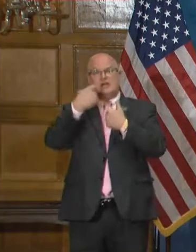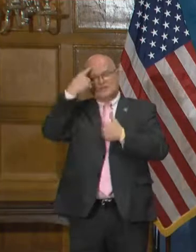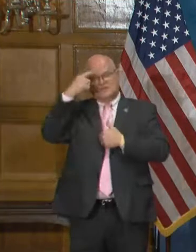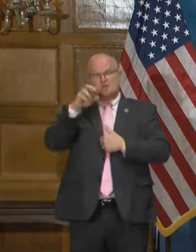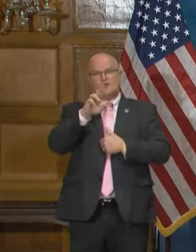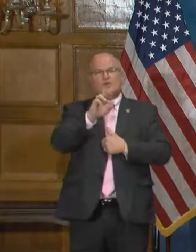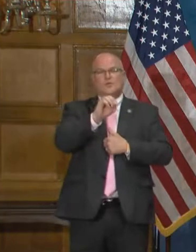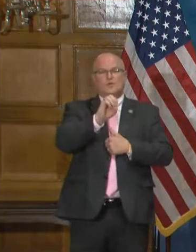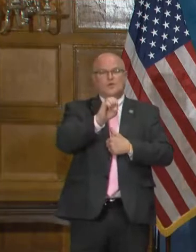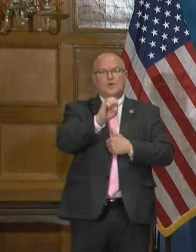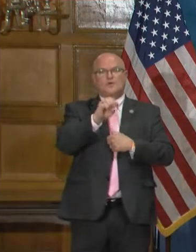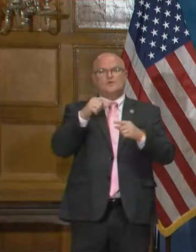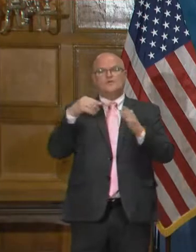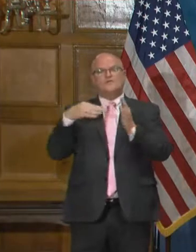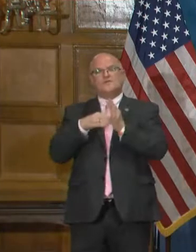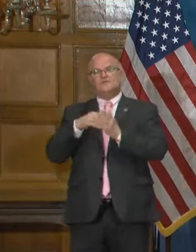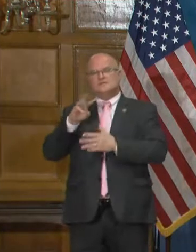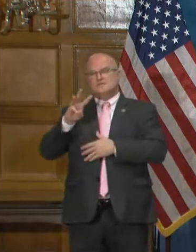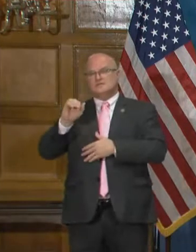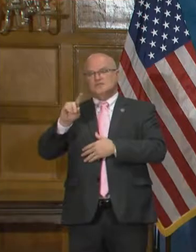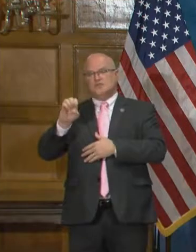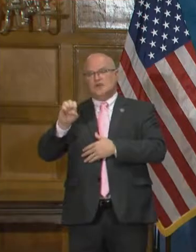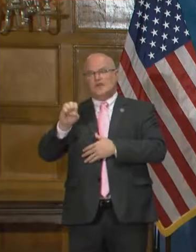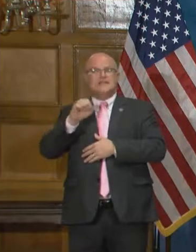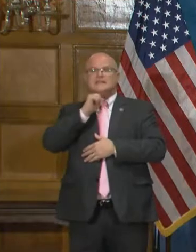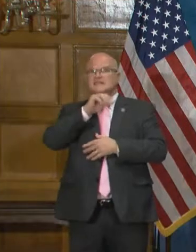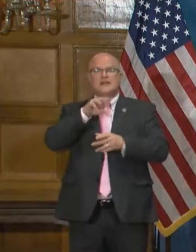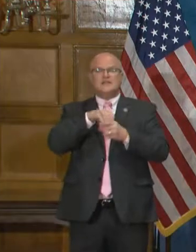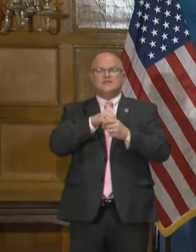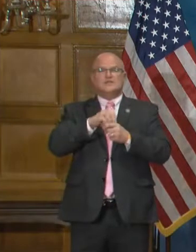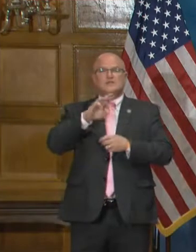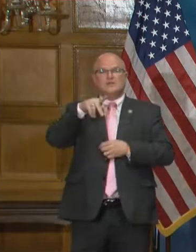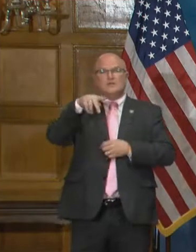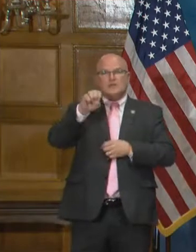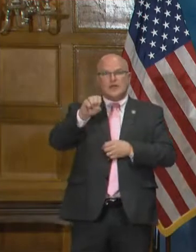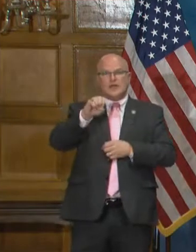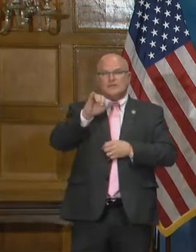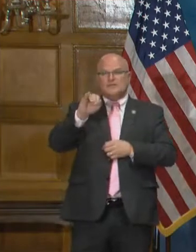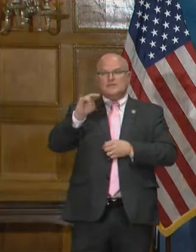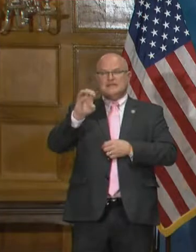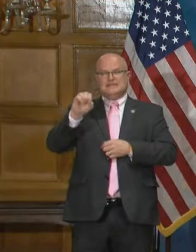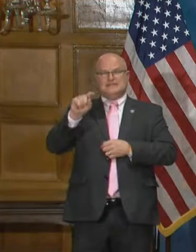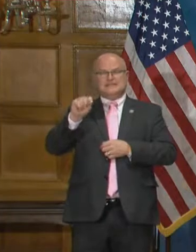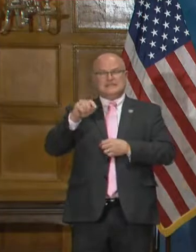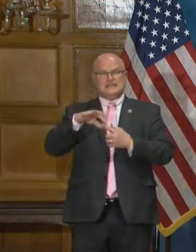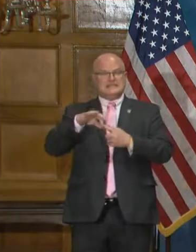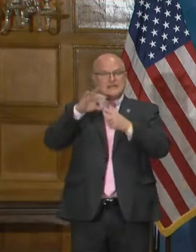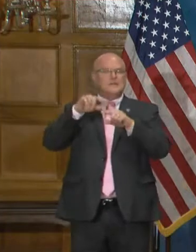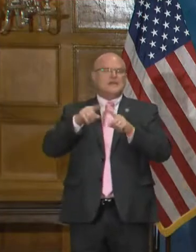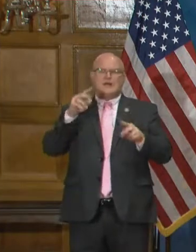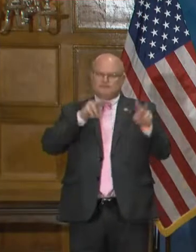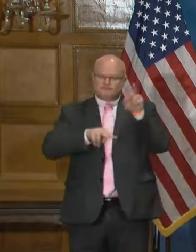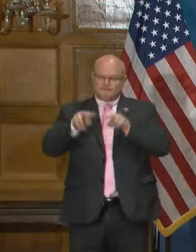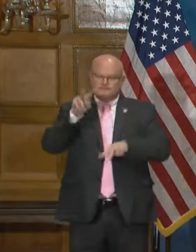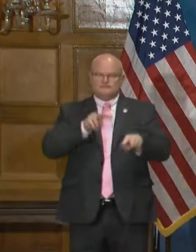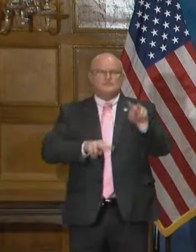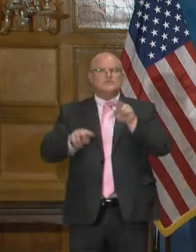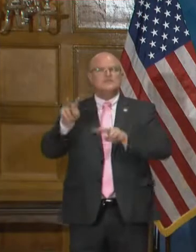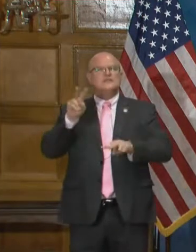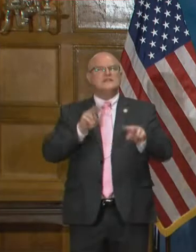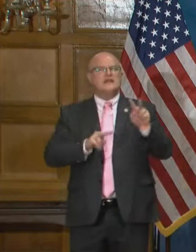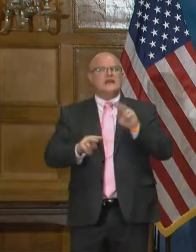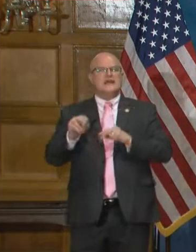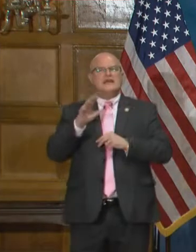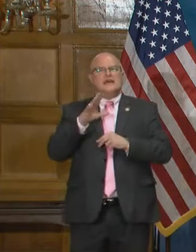Roe versus Wade. It does not include, uh, rape and incest as exceptions, but I want to, uh, look that over, look at the,